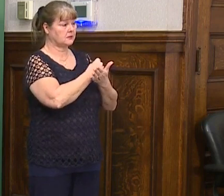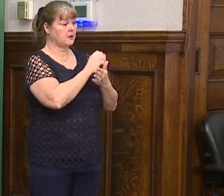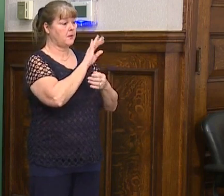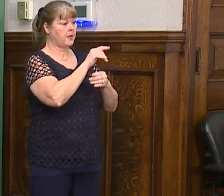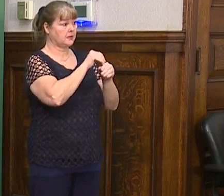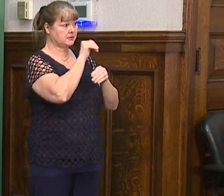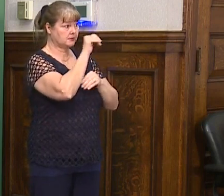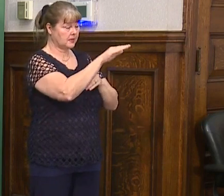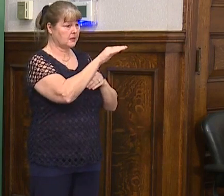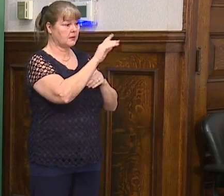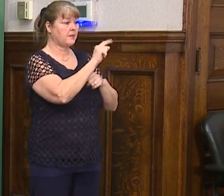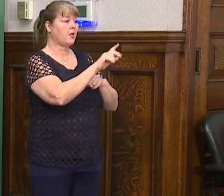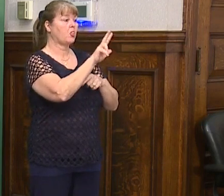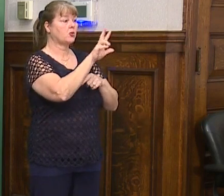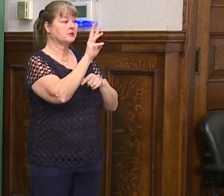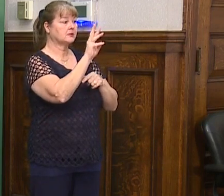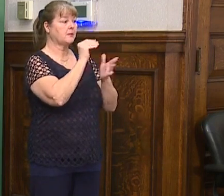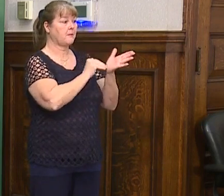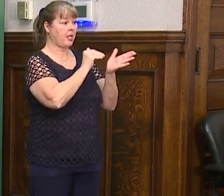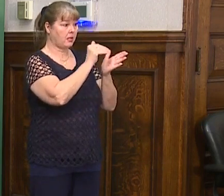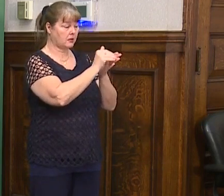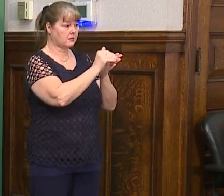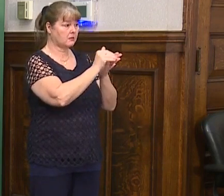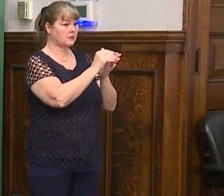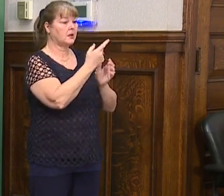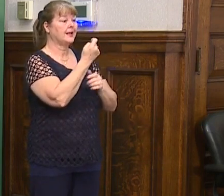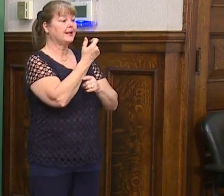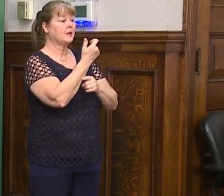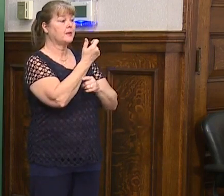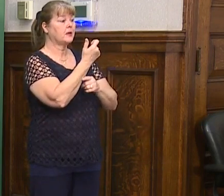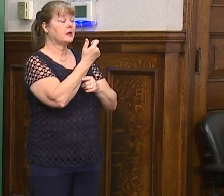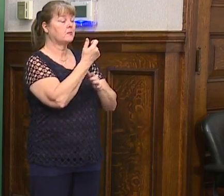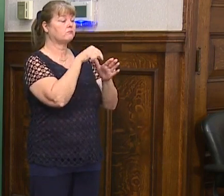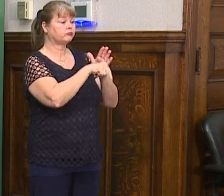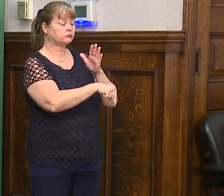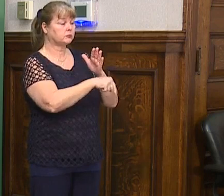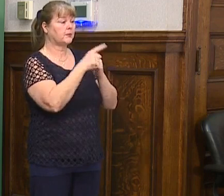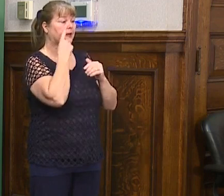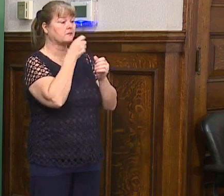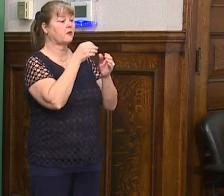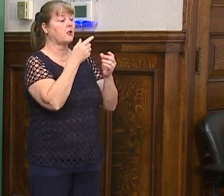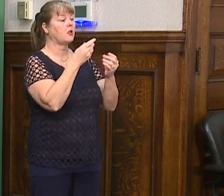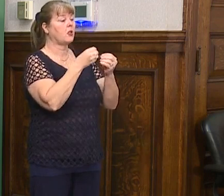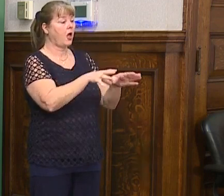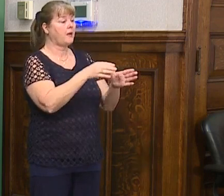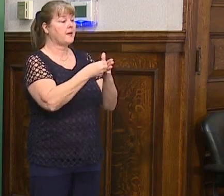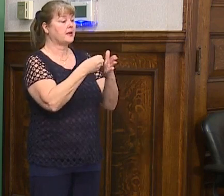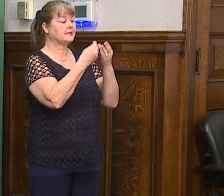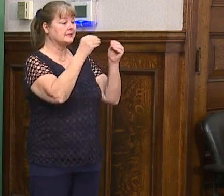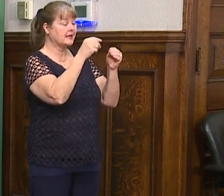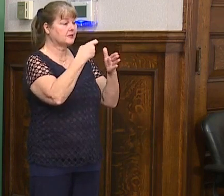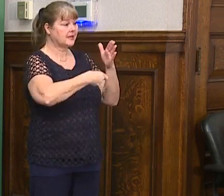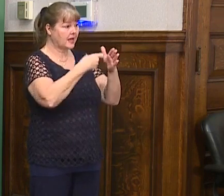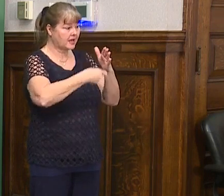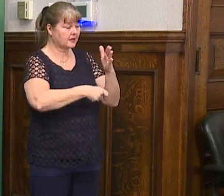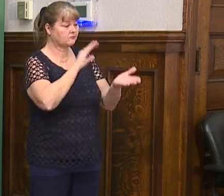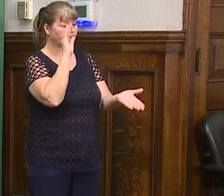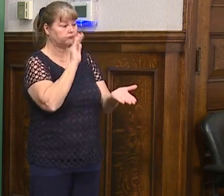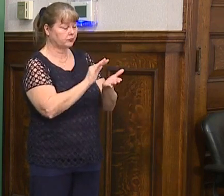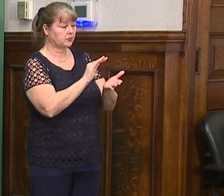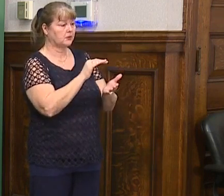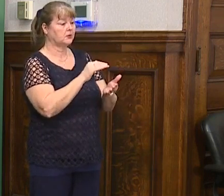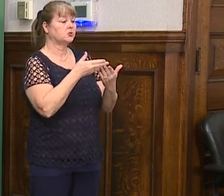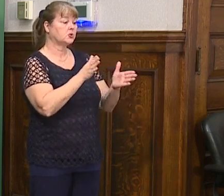billing went out will be about $36 million. So there's a little bit of a hole because of the loss of the sales tax, the reduction in the sales tax,